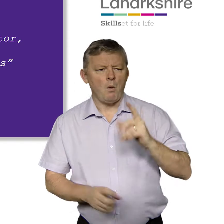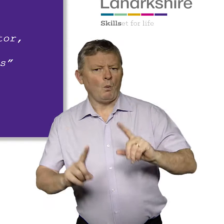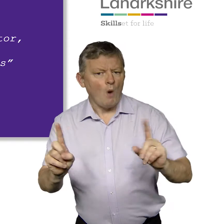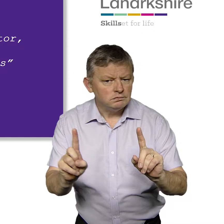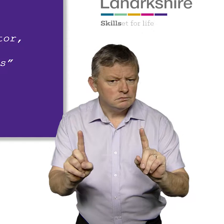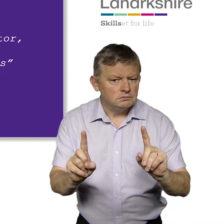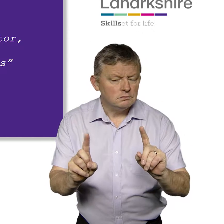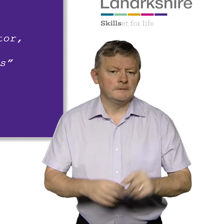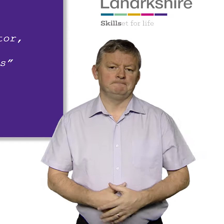Our actions